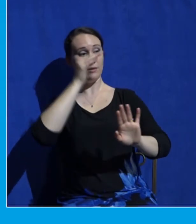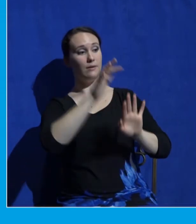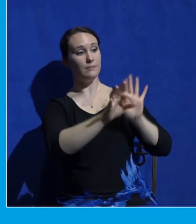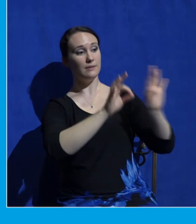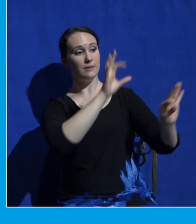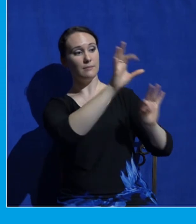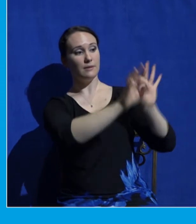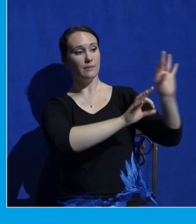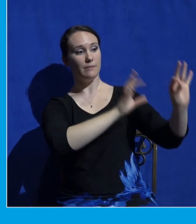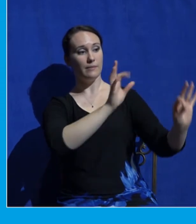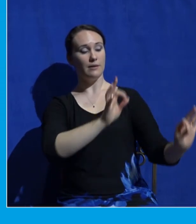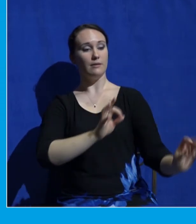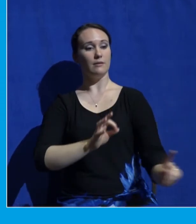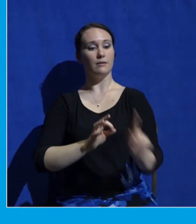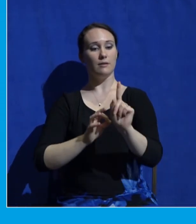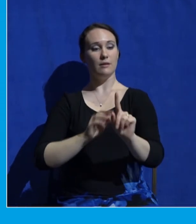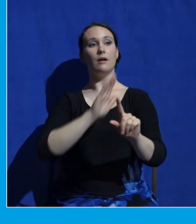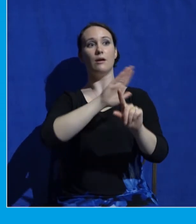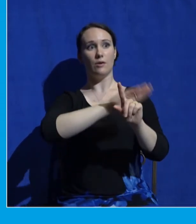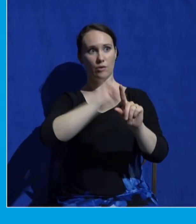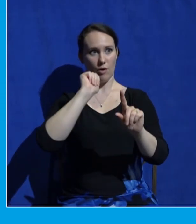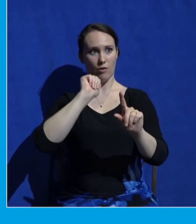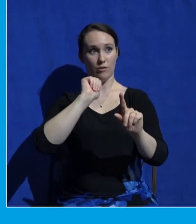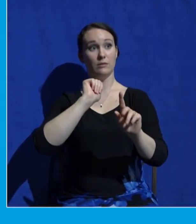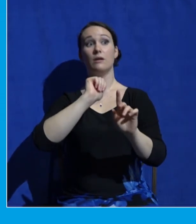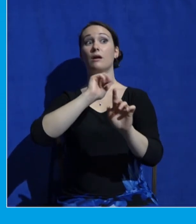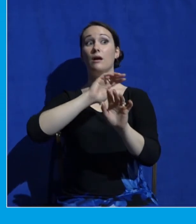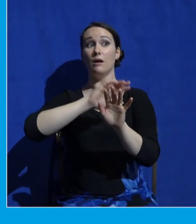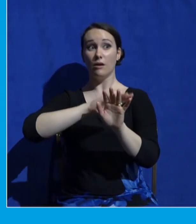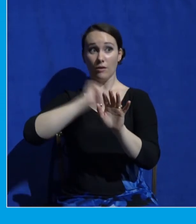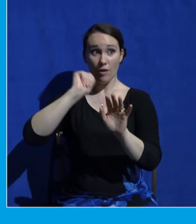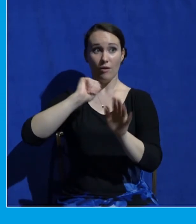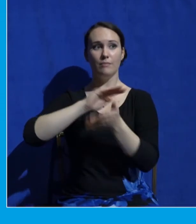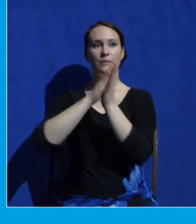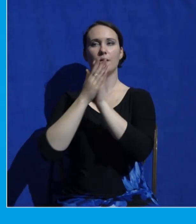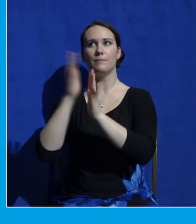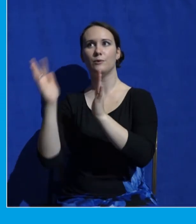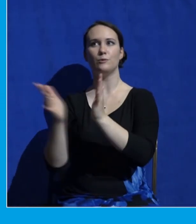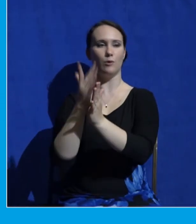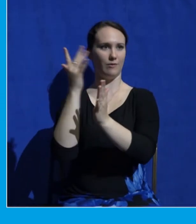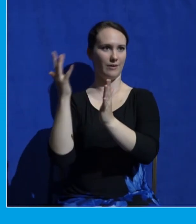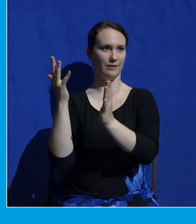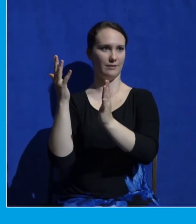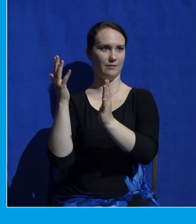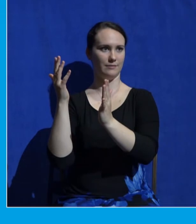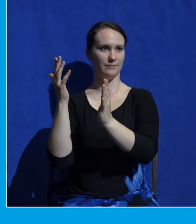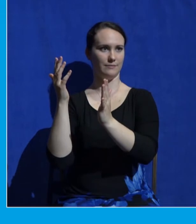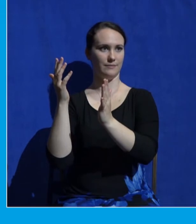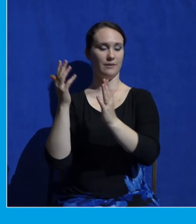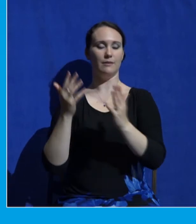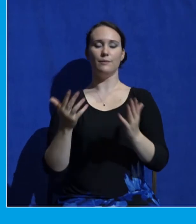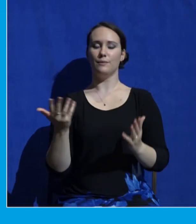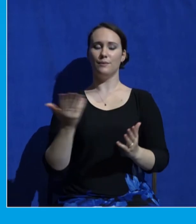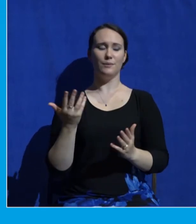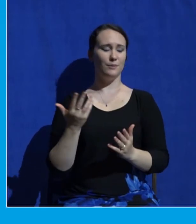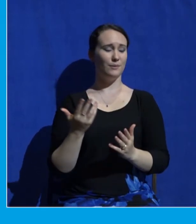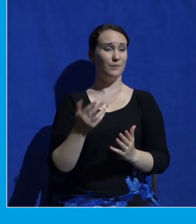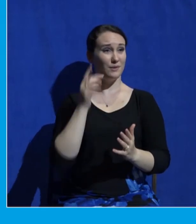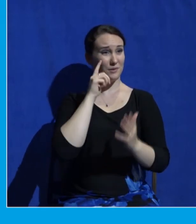justified he also what glorified do you see this what God is doing right now in your